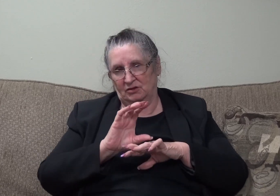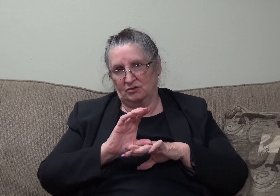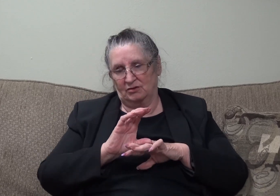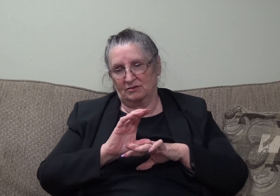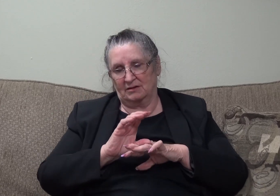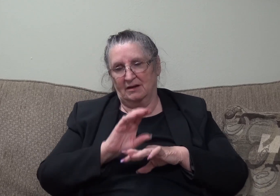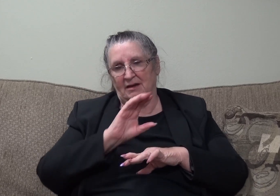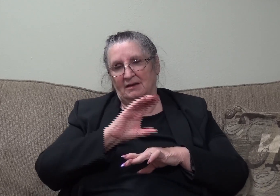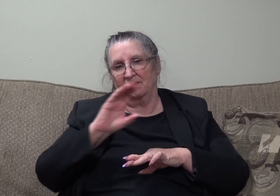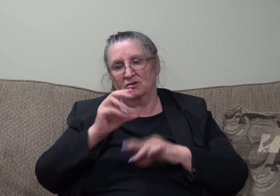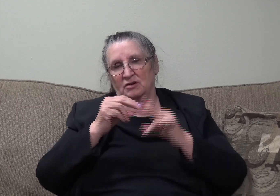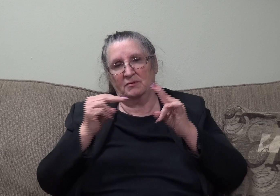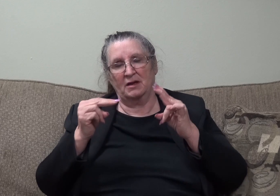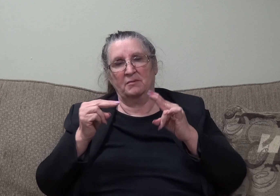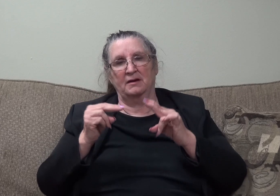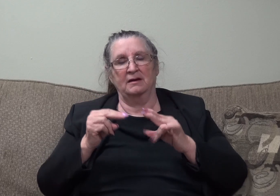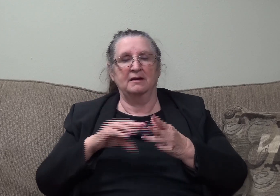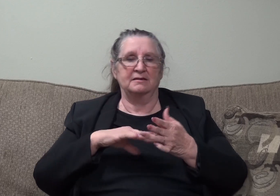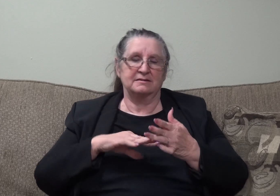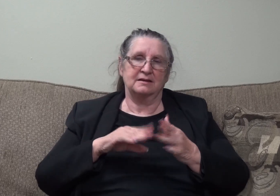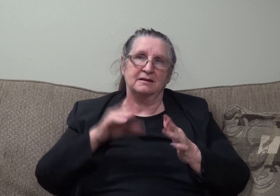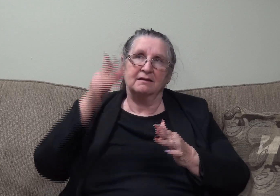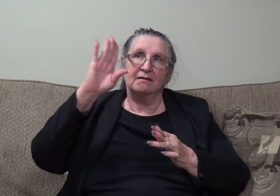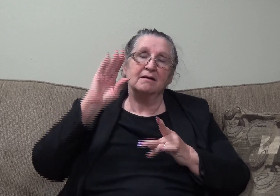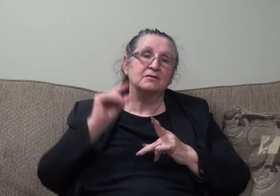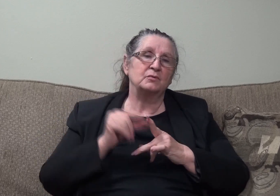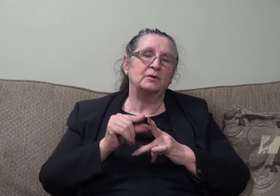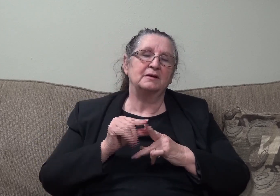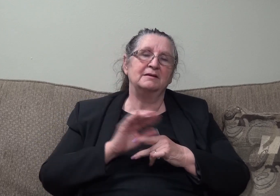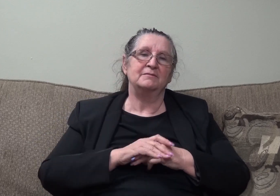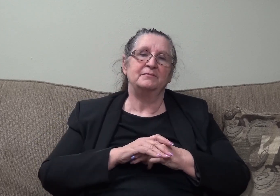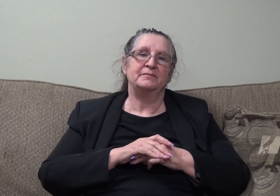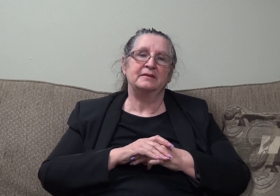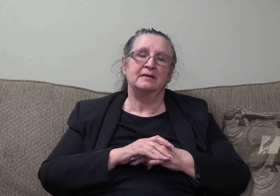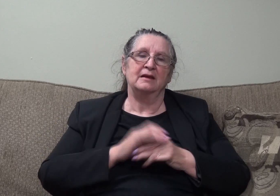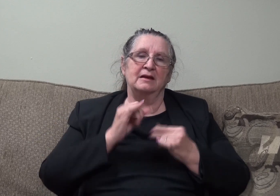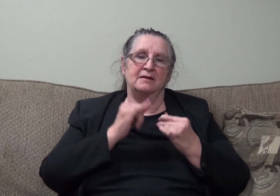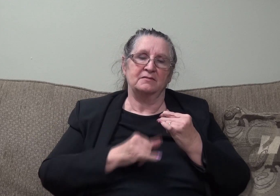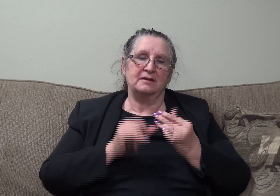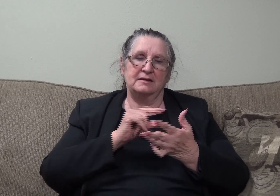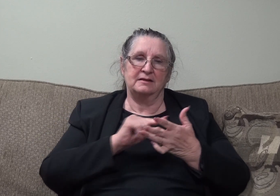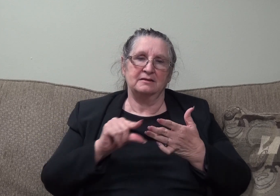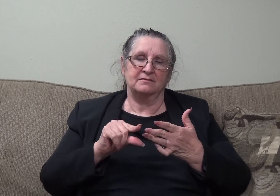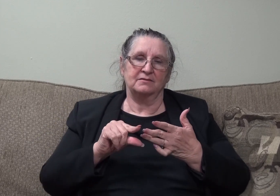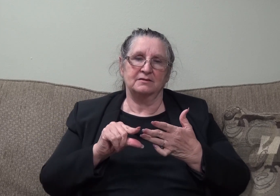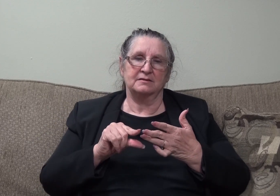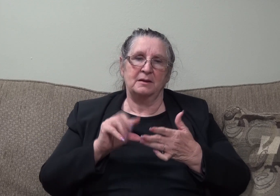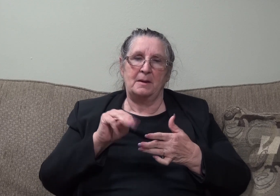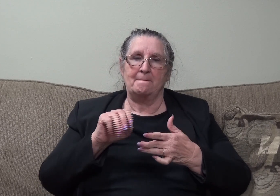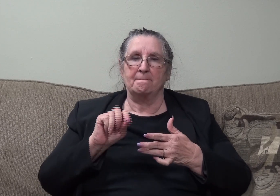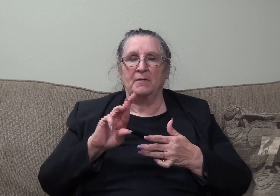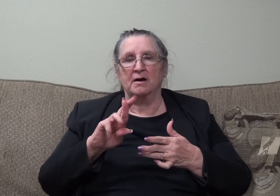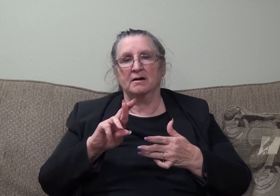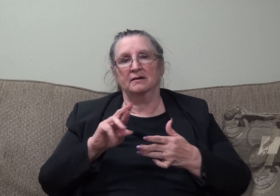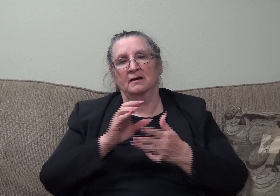Chapel, Hemat, and studying the Word. And the last verse that I picked is Mark 9, 35.